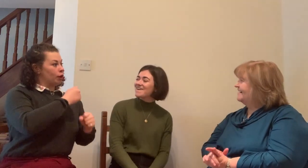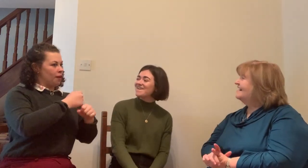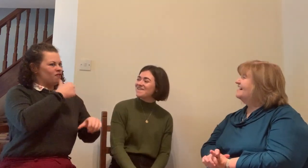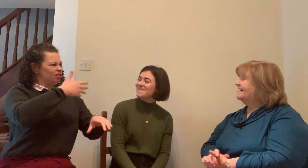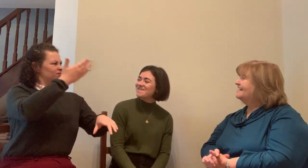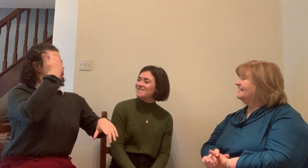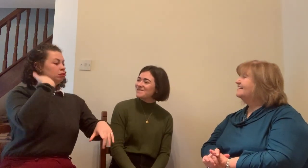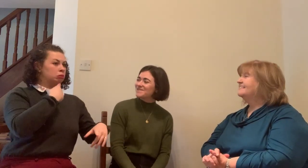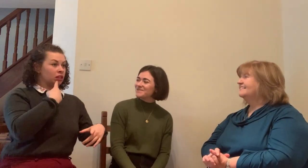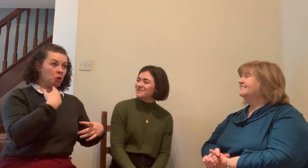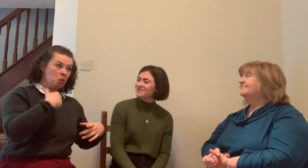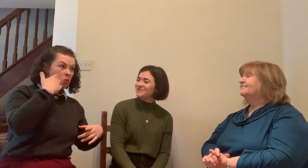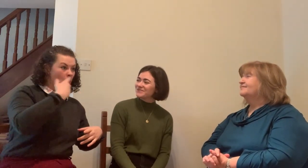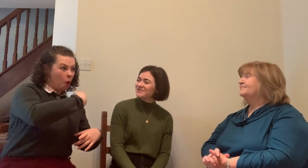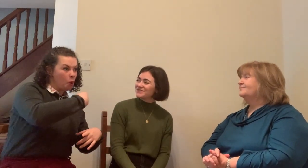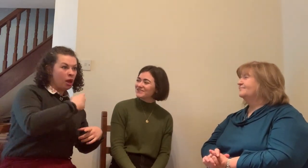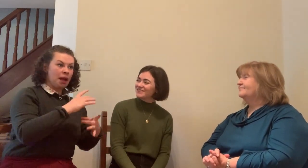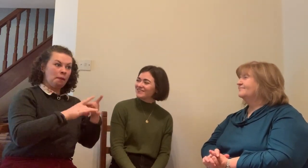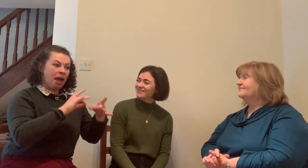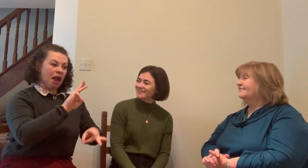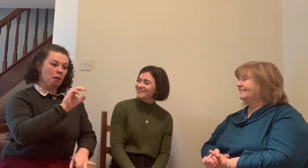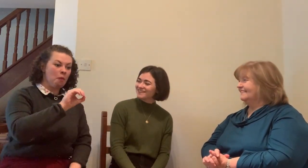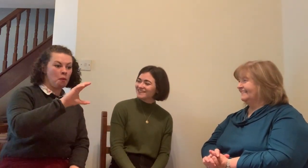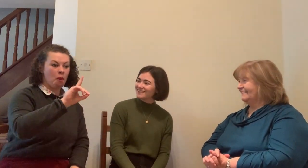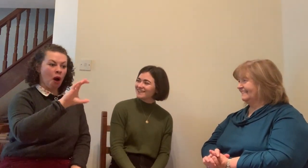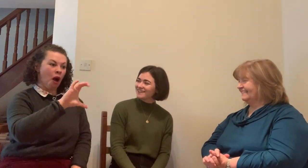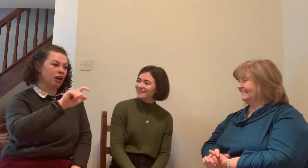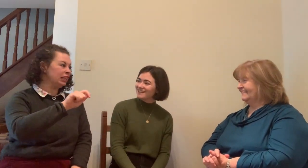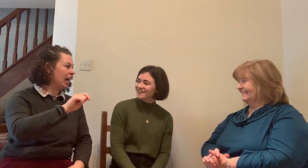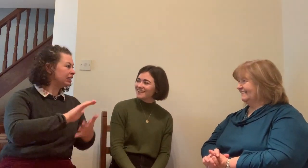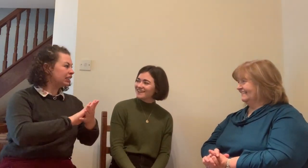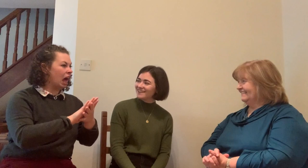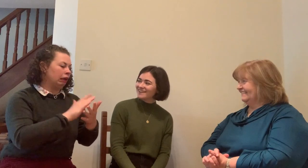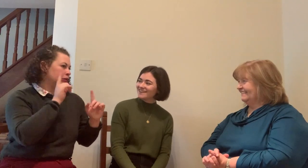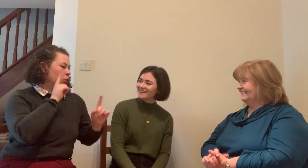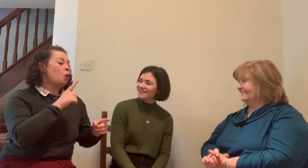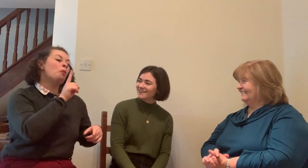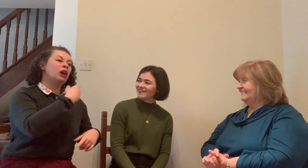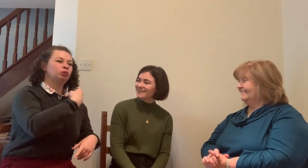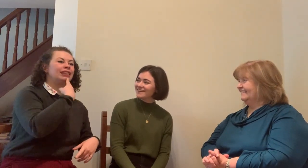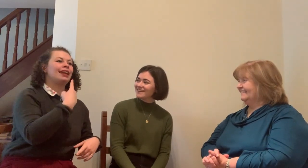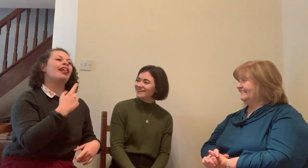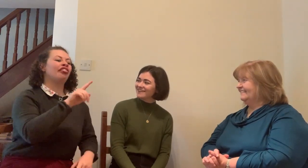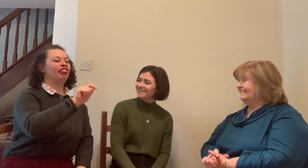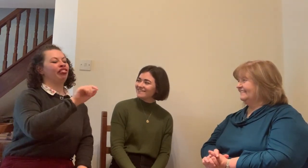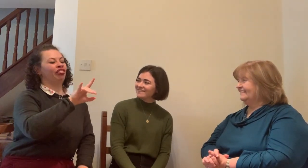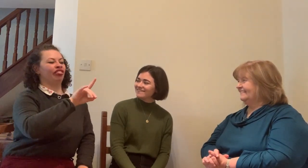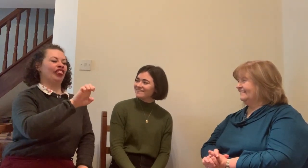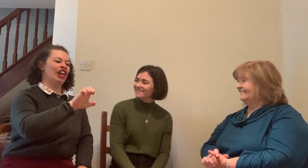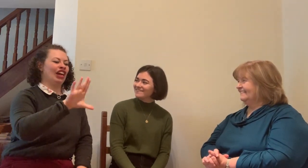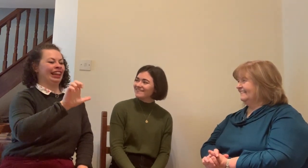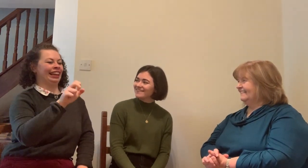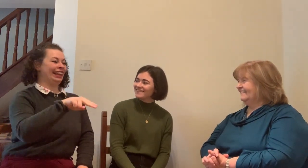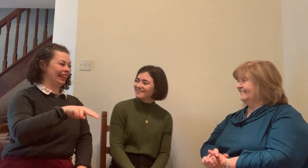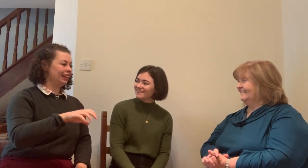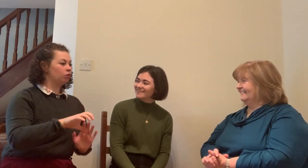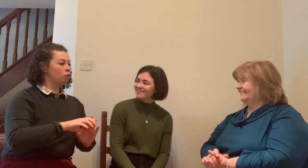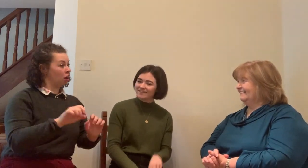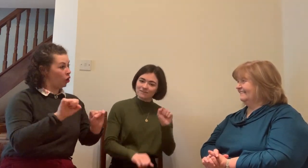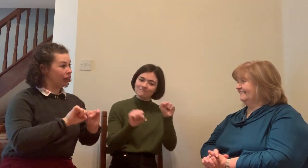Naturally, as a family, my family were really good. was very fortunate in the sense that we had great communication. My mom and dad were good. You know, they tried their best.